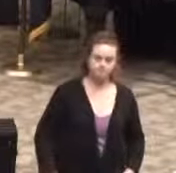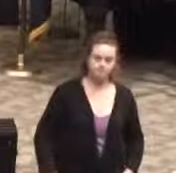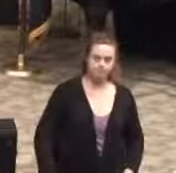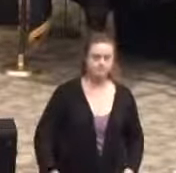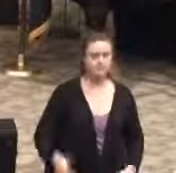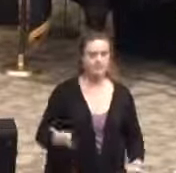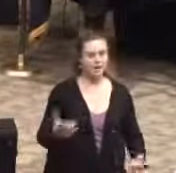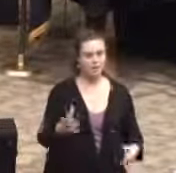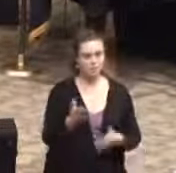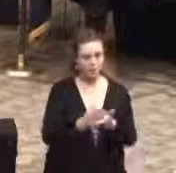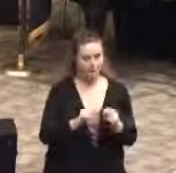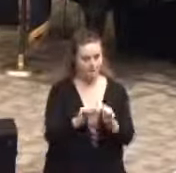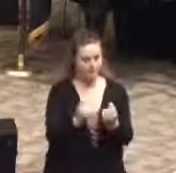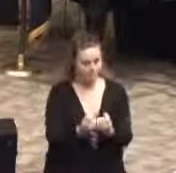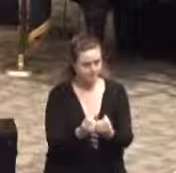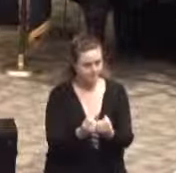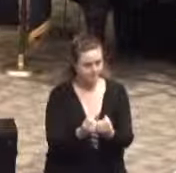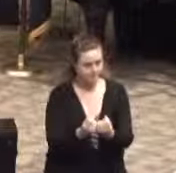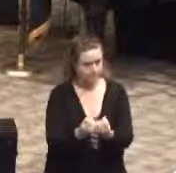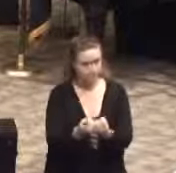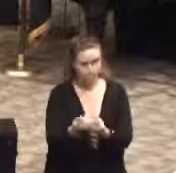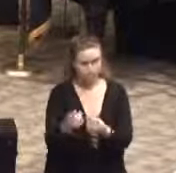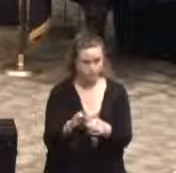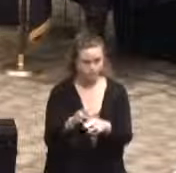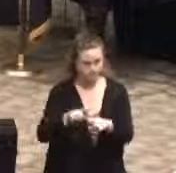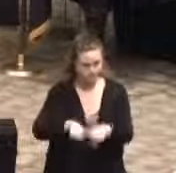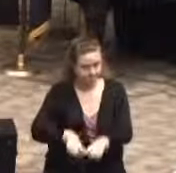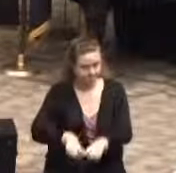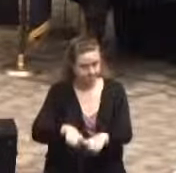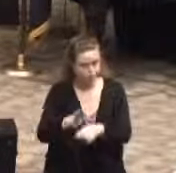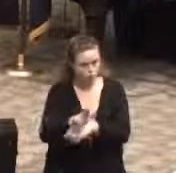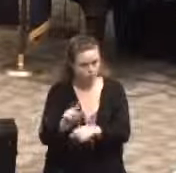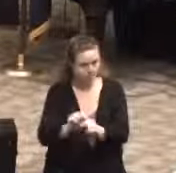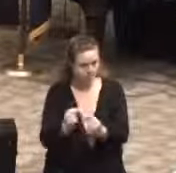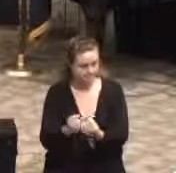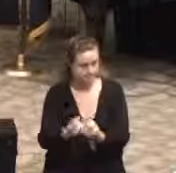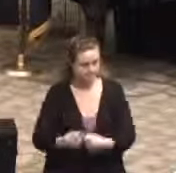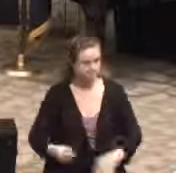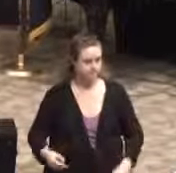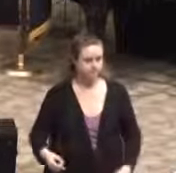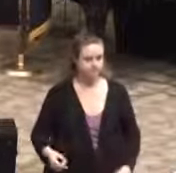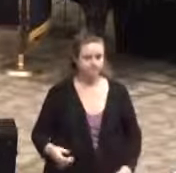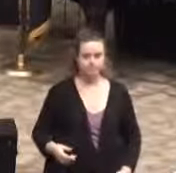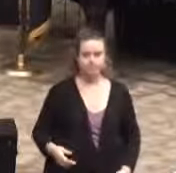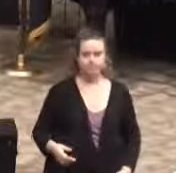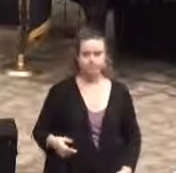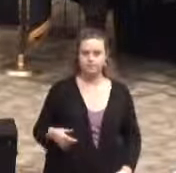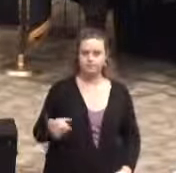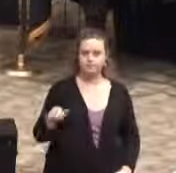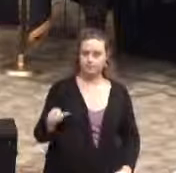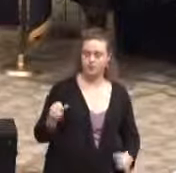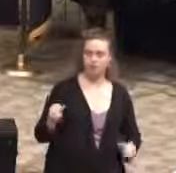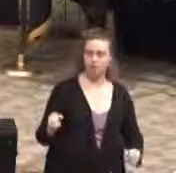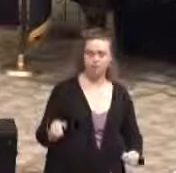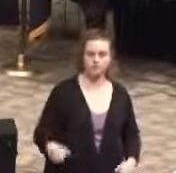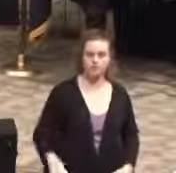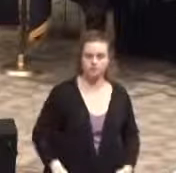You're part of a team now, and you've got to use those team members at your facility and work together. Stay strong.